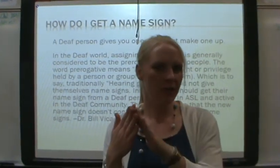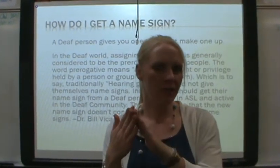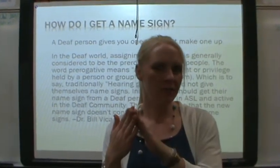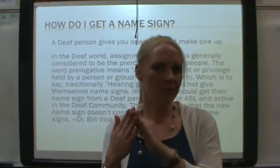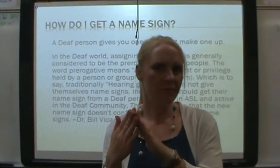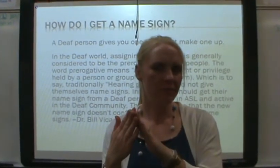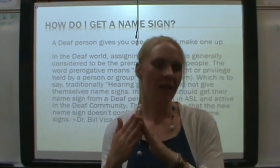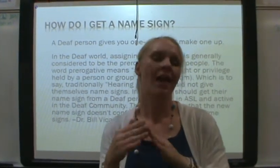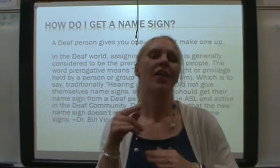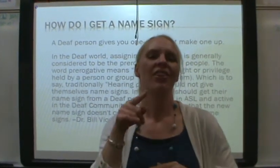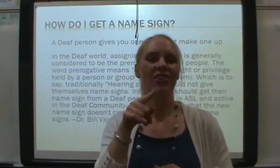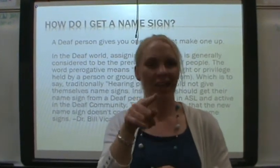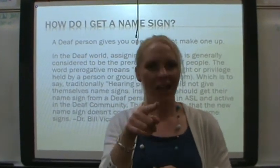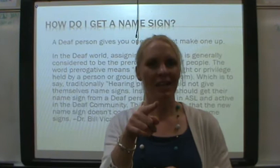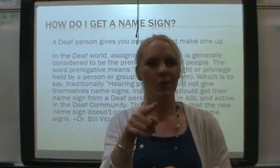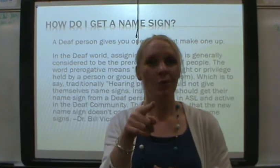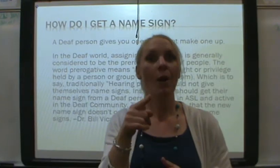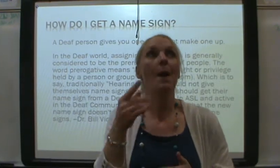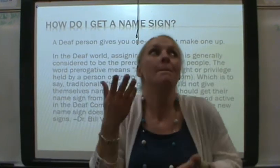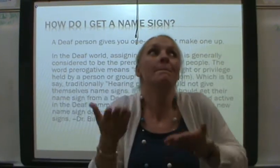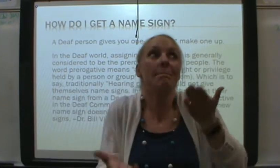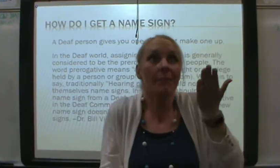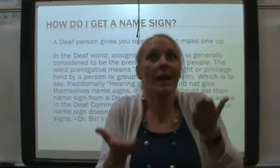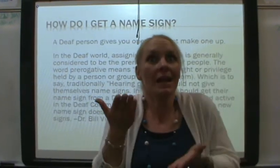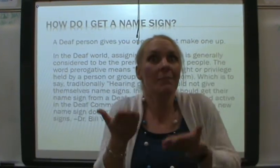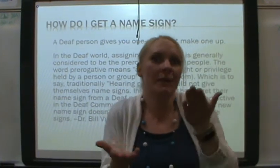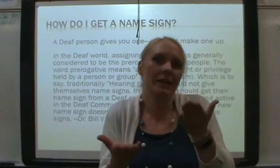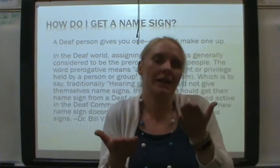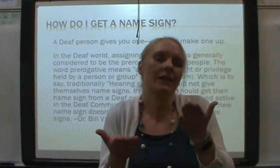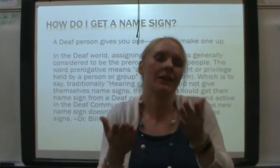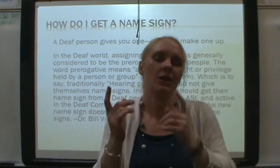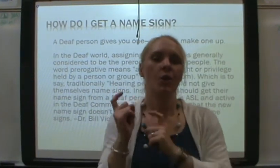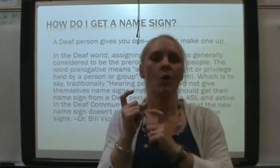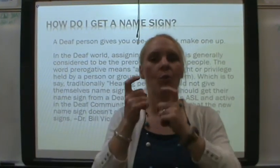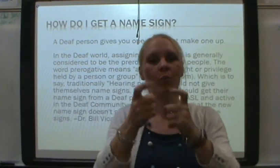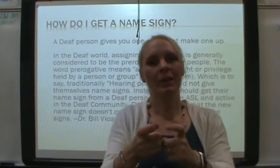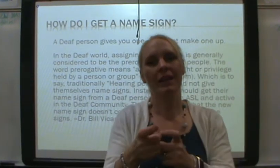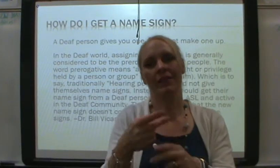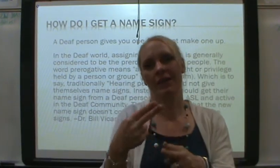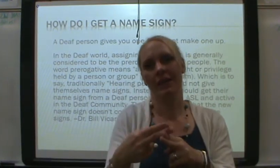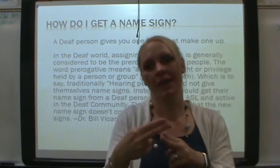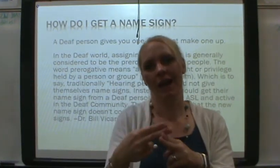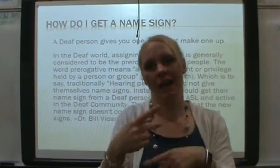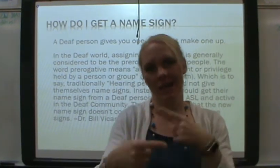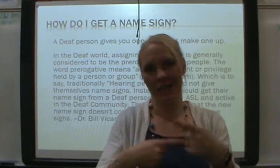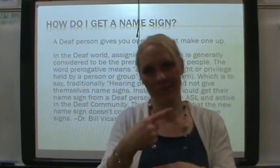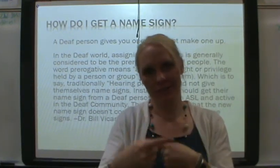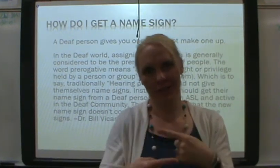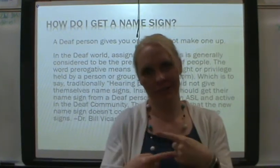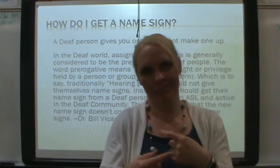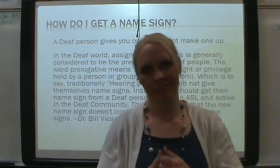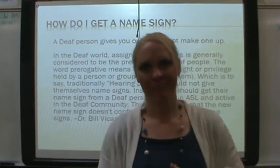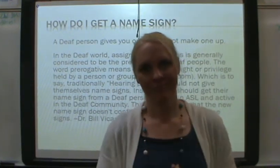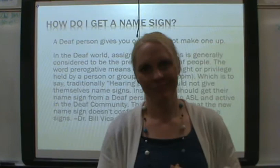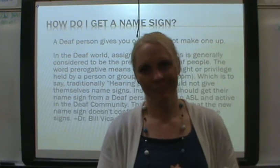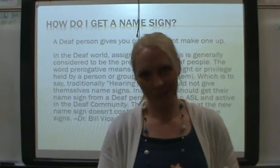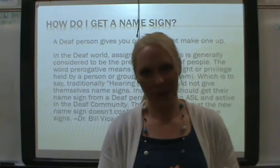then you maybe will be given a name sign. Okay?